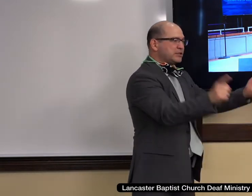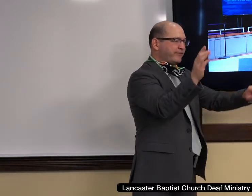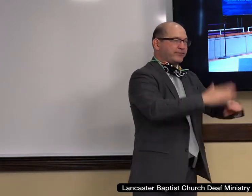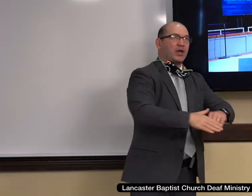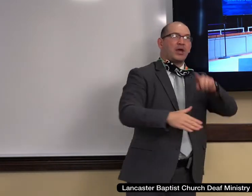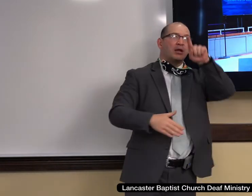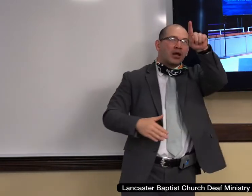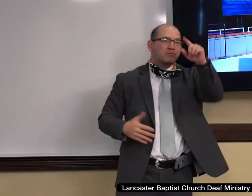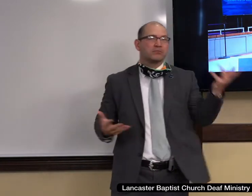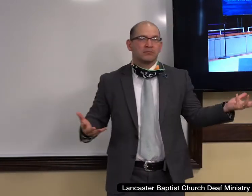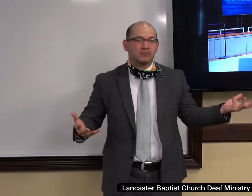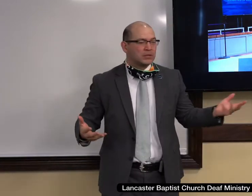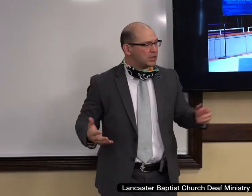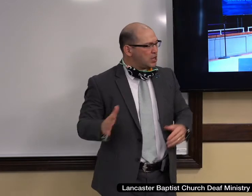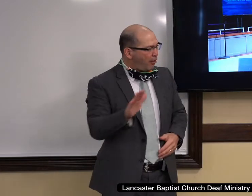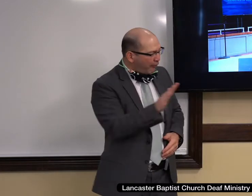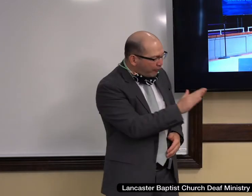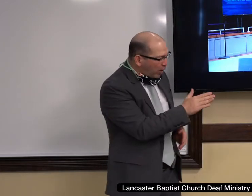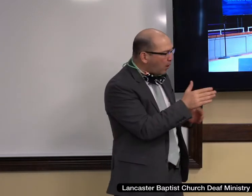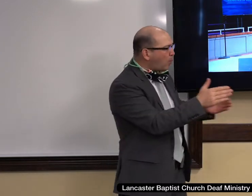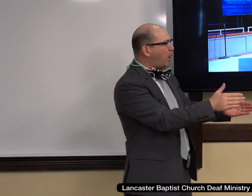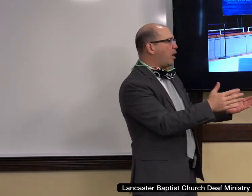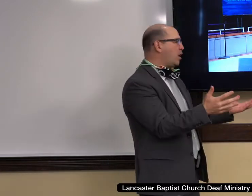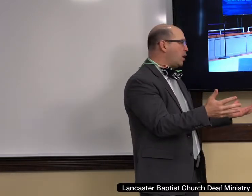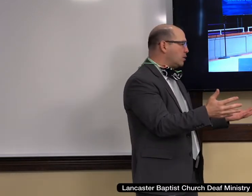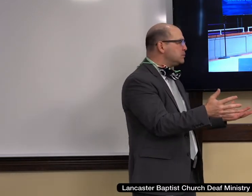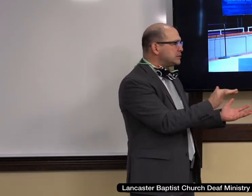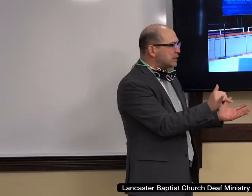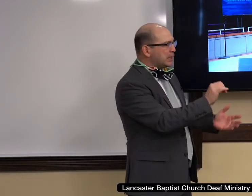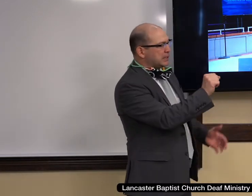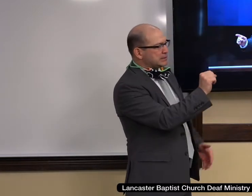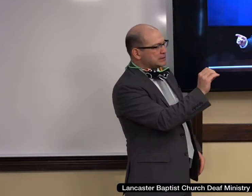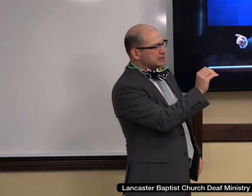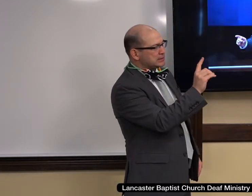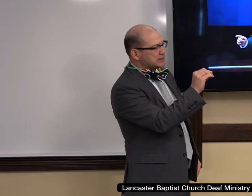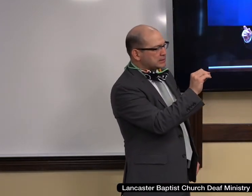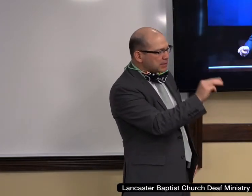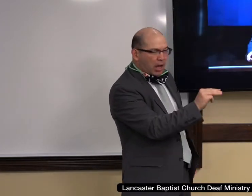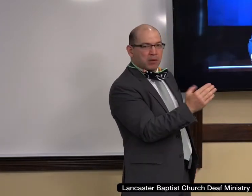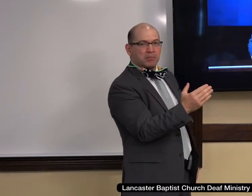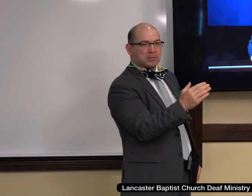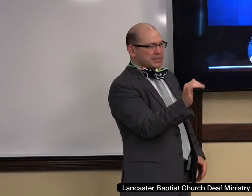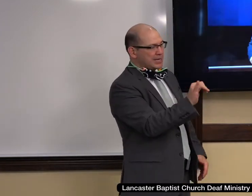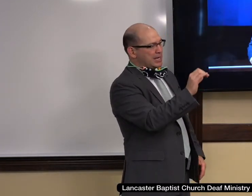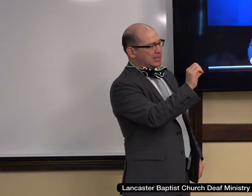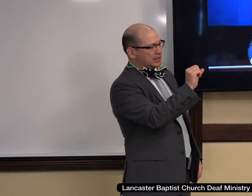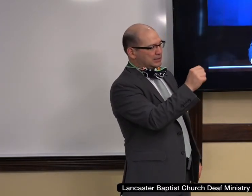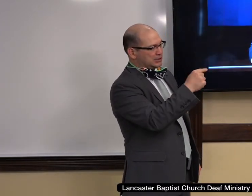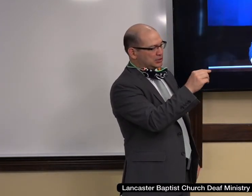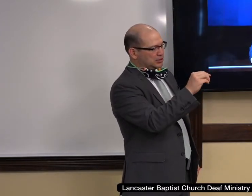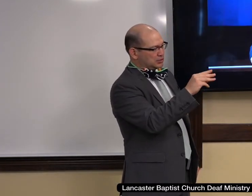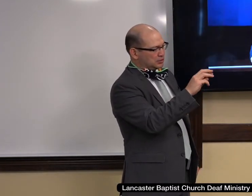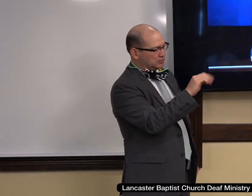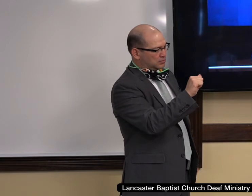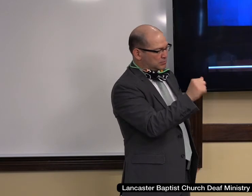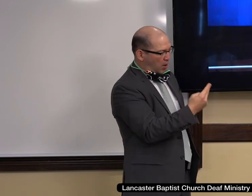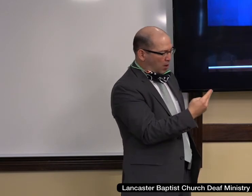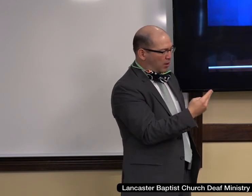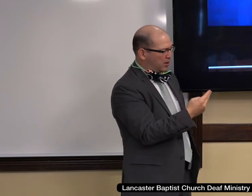their vine is of the vine of Sodom and of the fields of Gomorrah. Their grapes are grapes of gall, their clusters are bitter. Deuteronomy